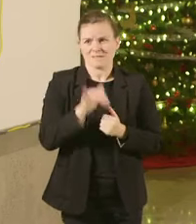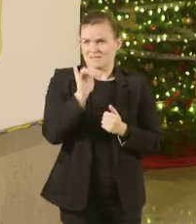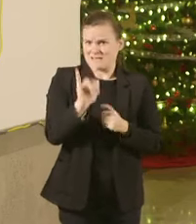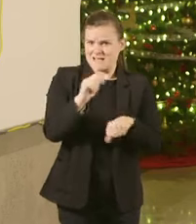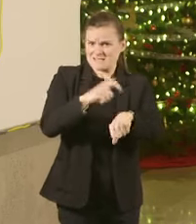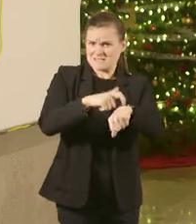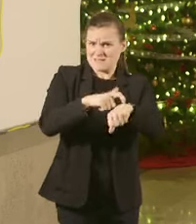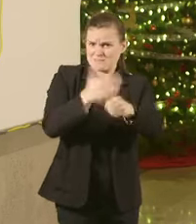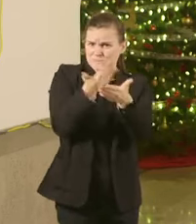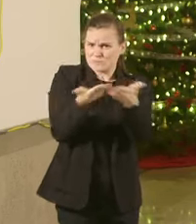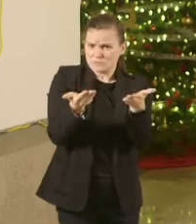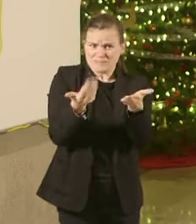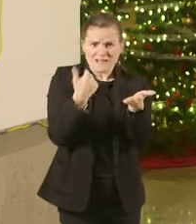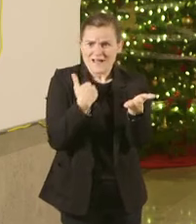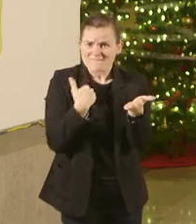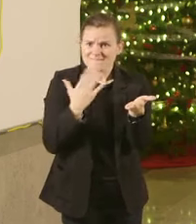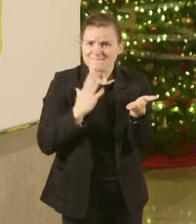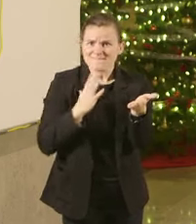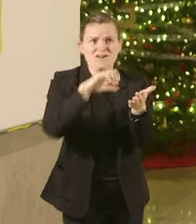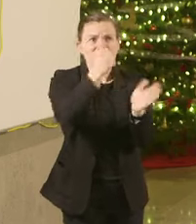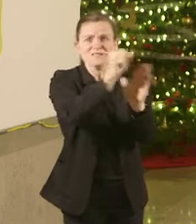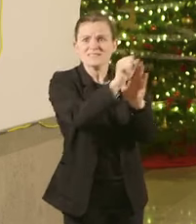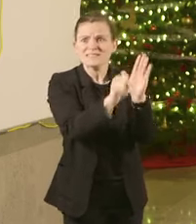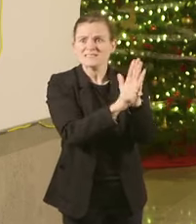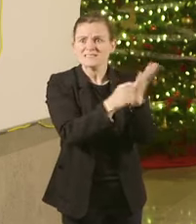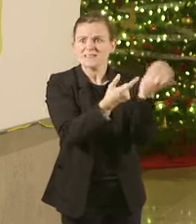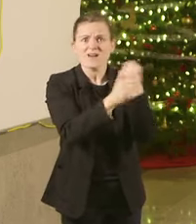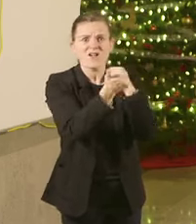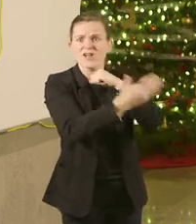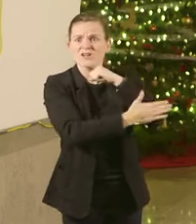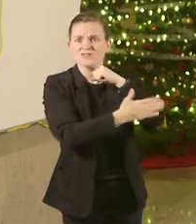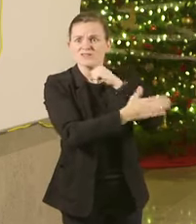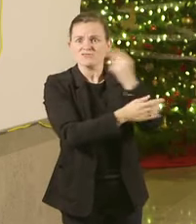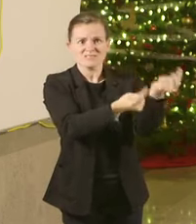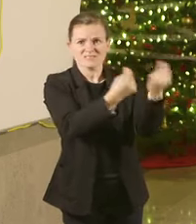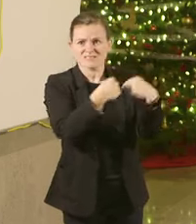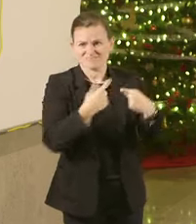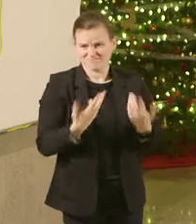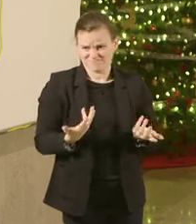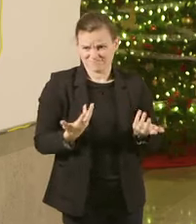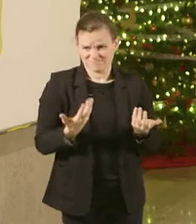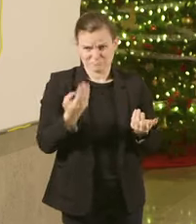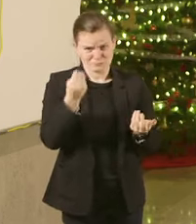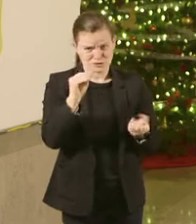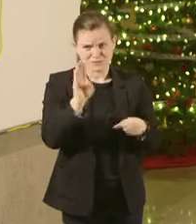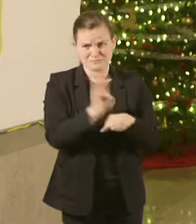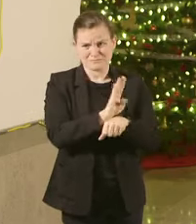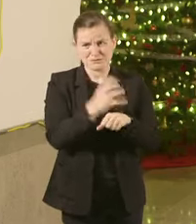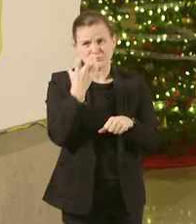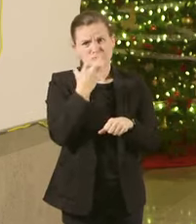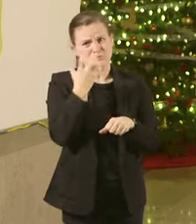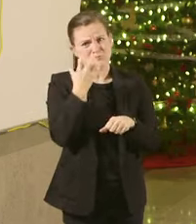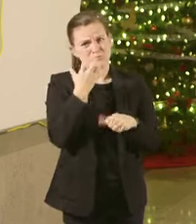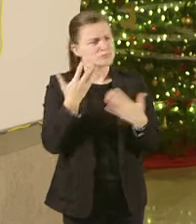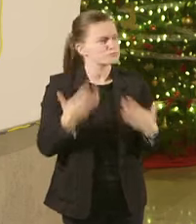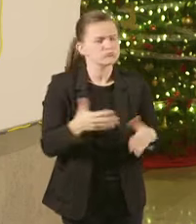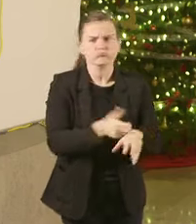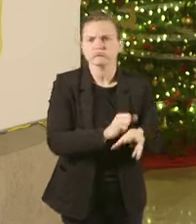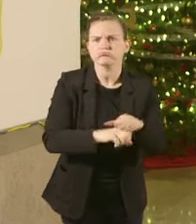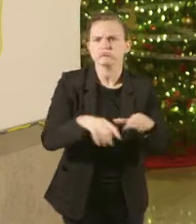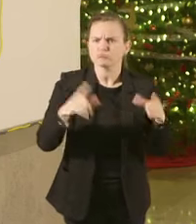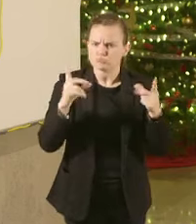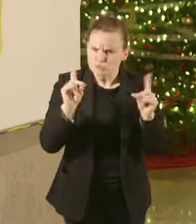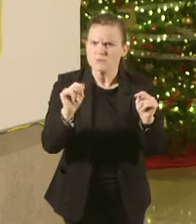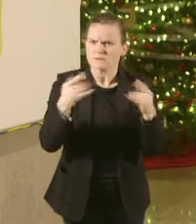we couldn't get it from other states from other countries Missouri businesses stepped up and met the challenges I think as a reminder to everybody